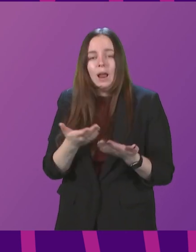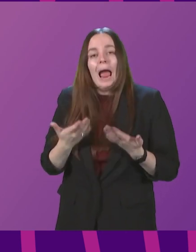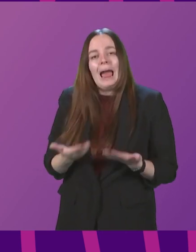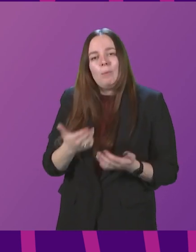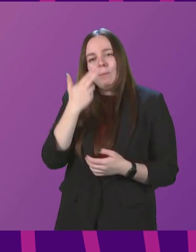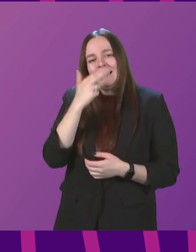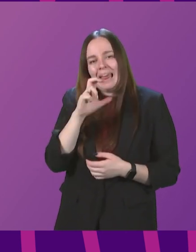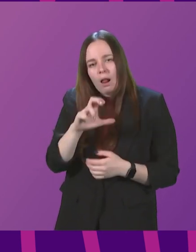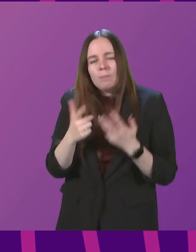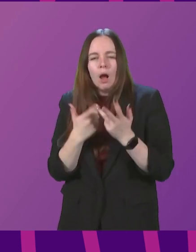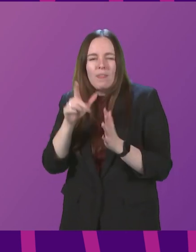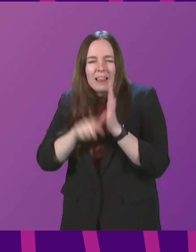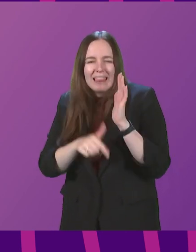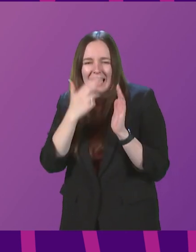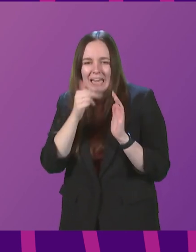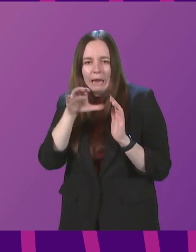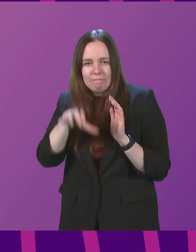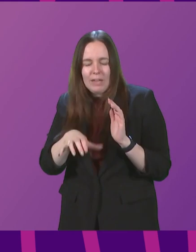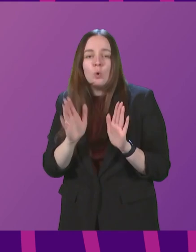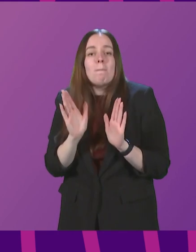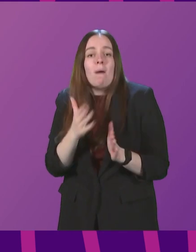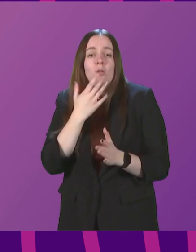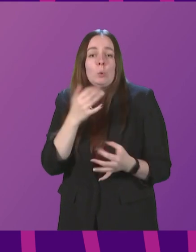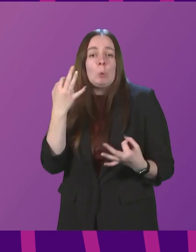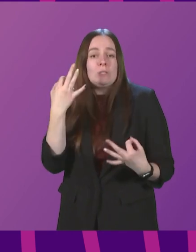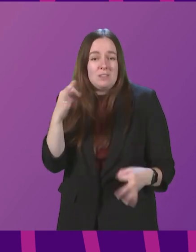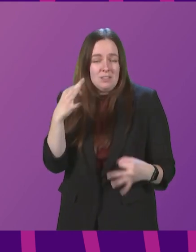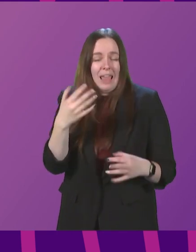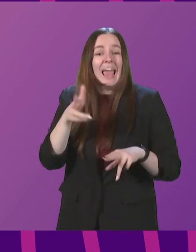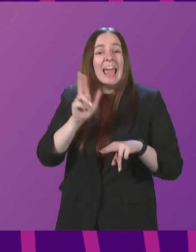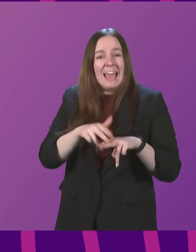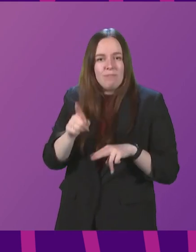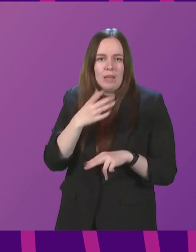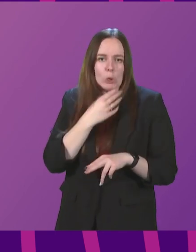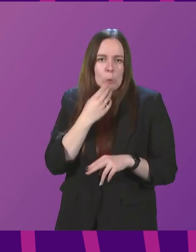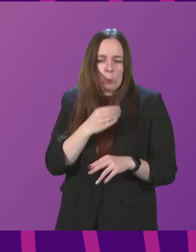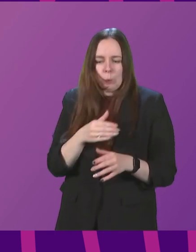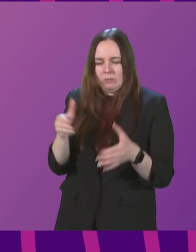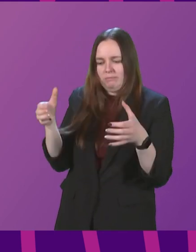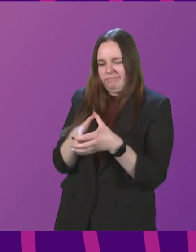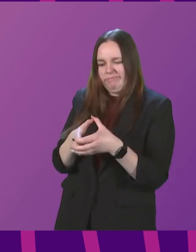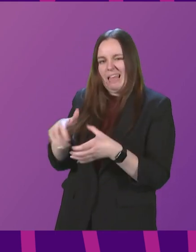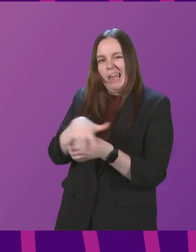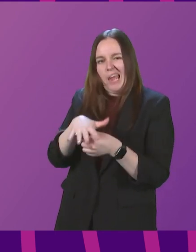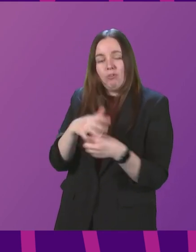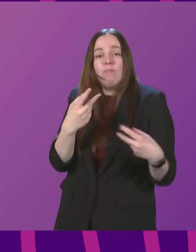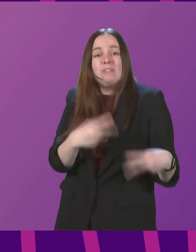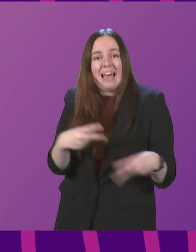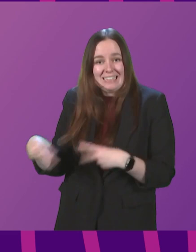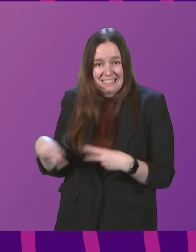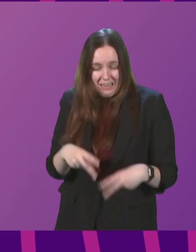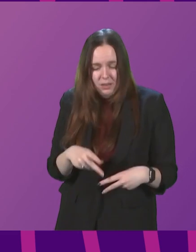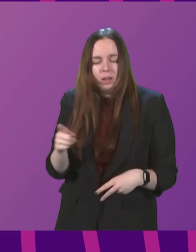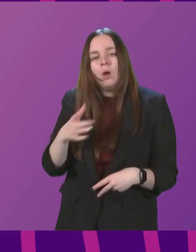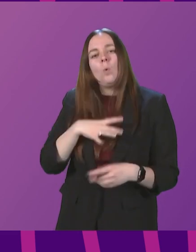nightclubs and other late-night venues must apply the scheme if they have in use a designated area for dancing. We intend to